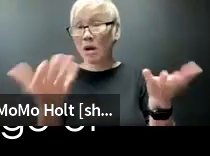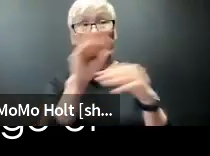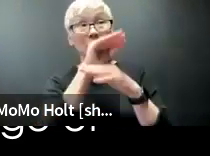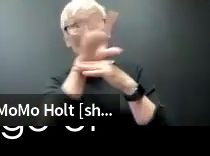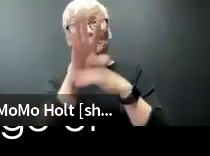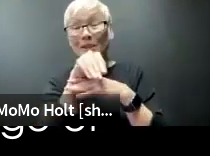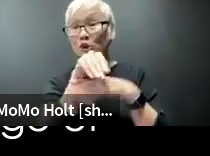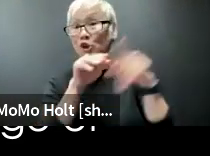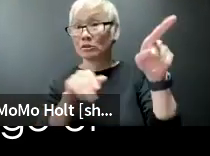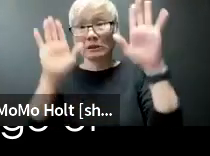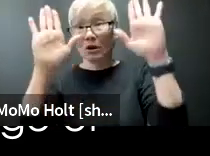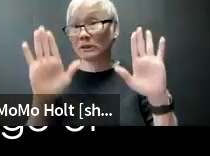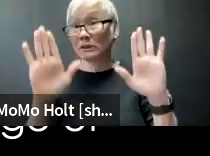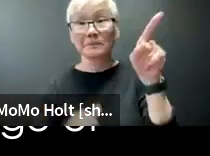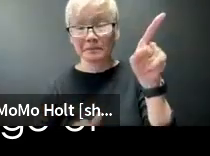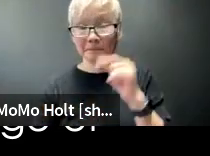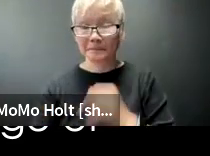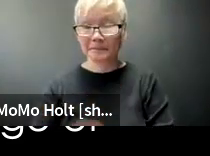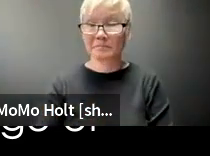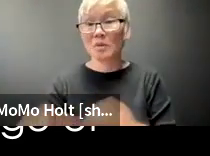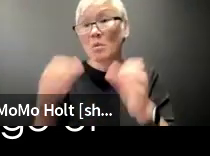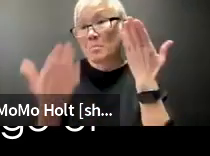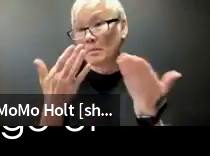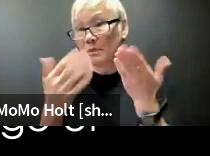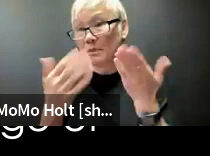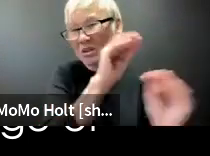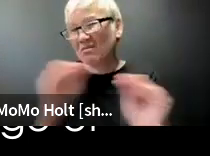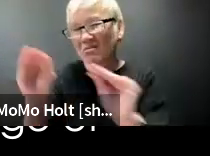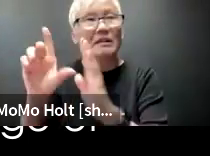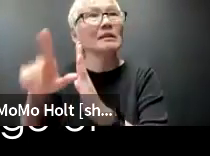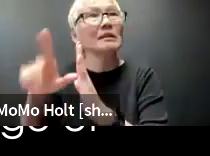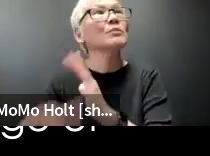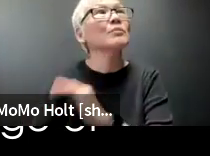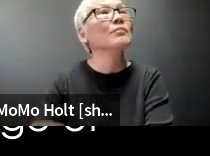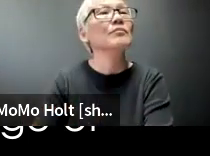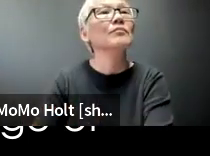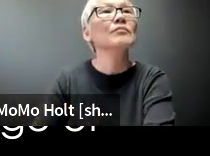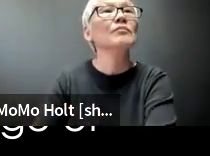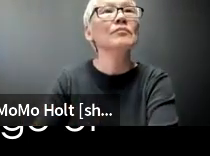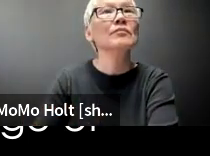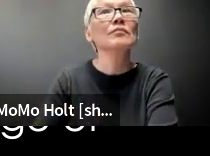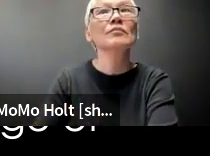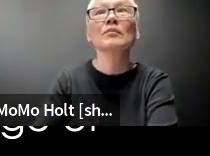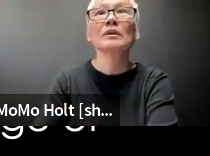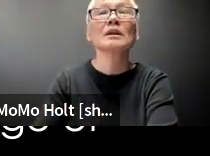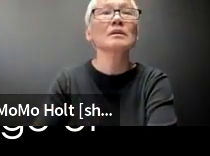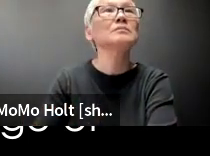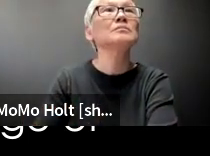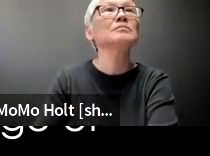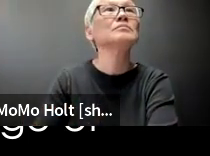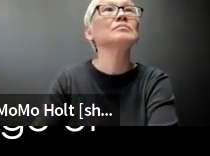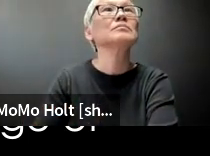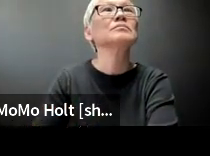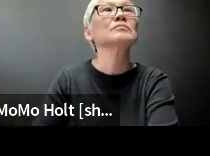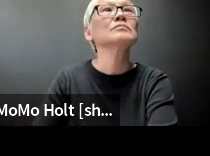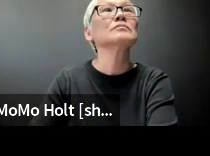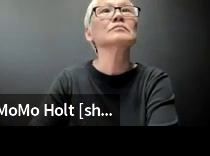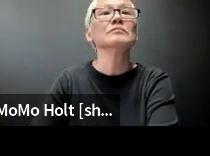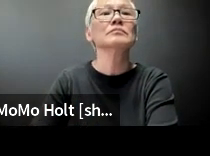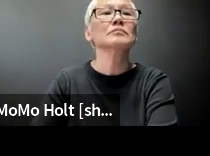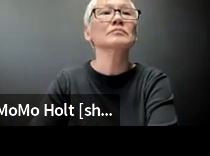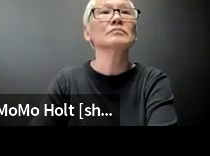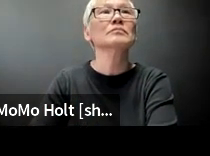i did include a link here if you want to take a picture of it screen save it and maybe i'll post it a matter of fact